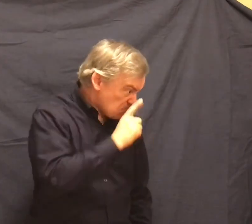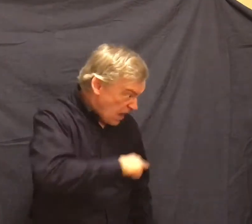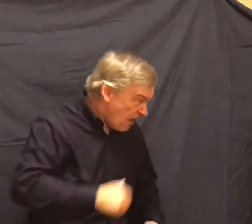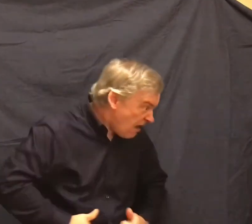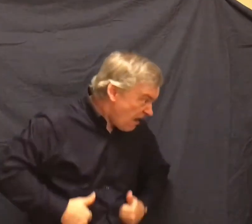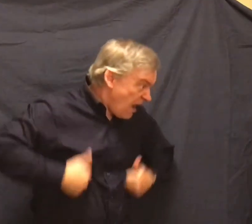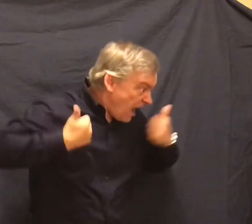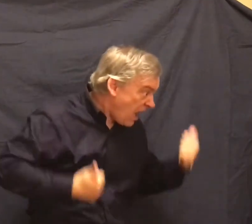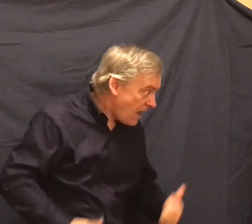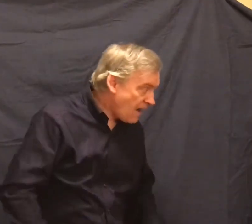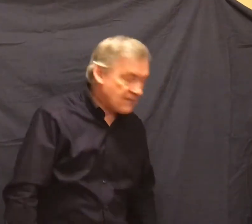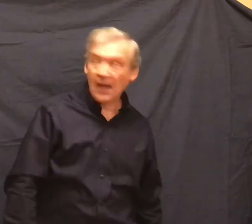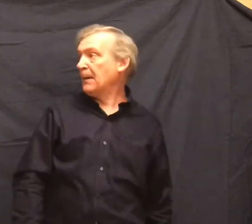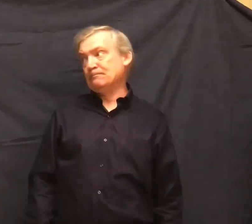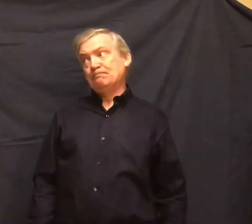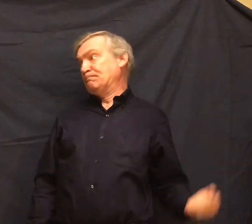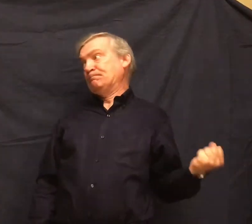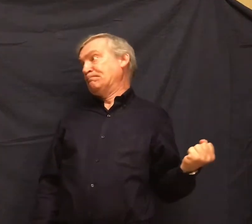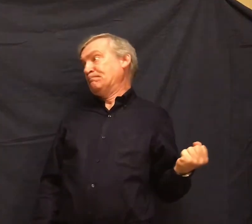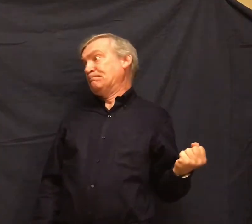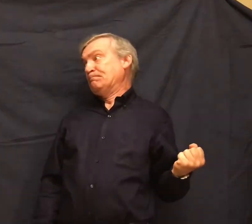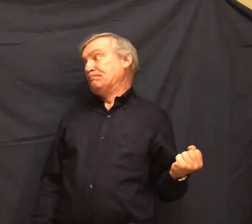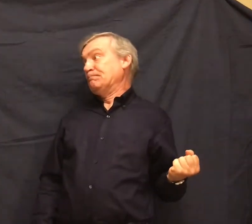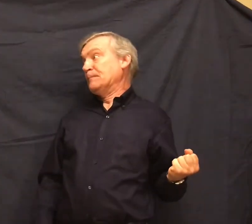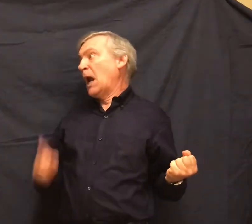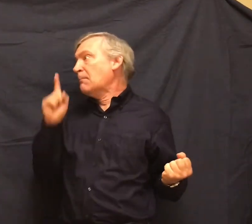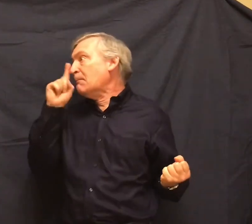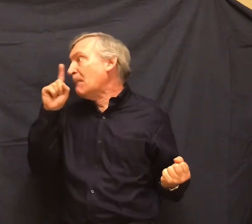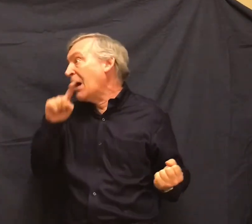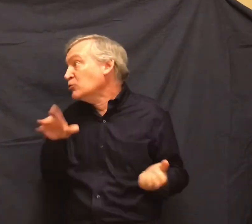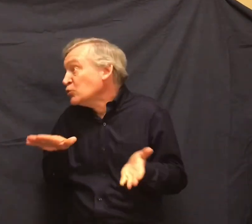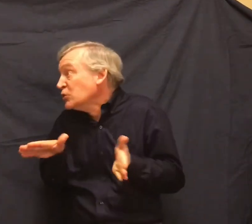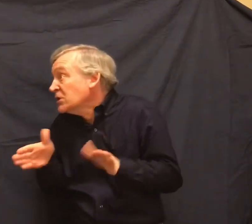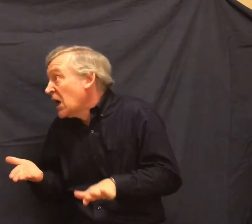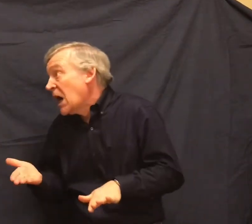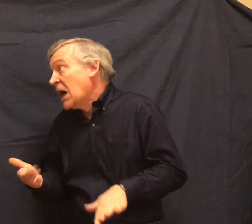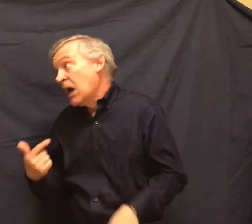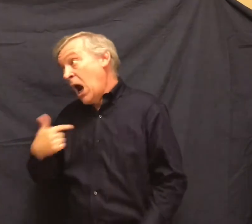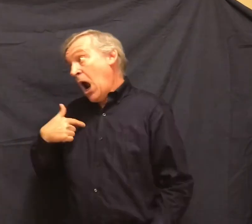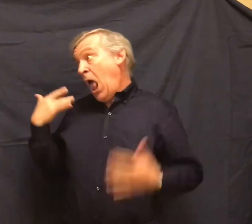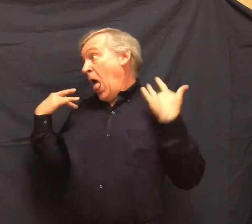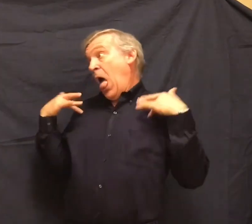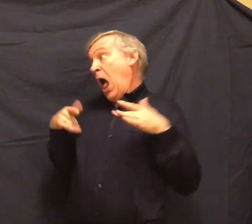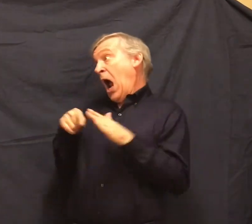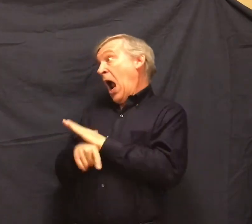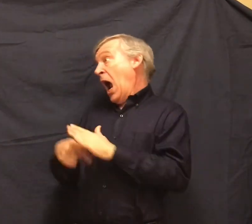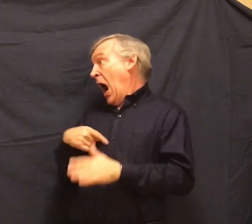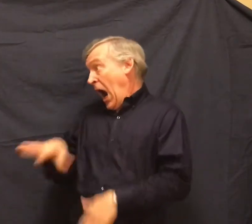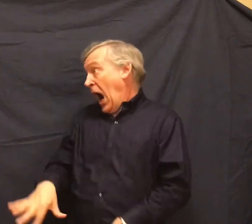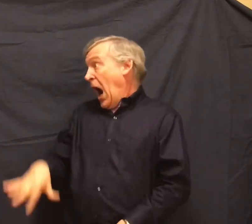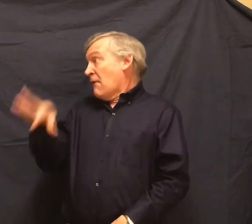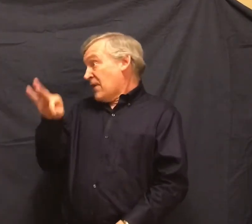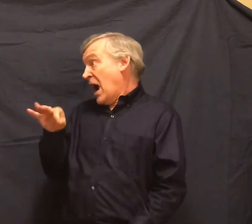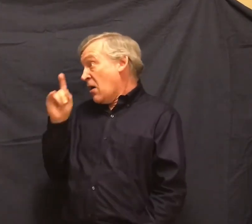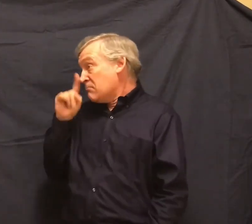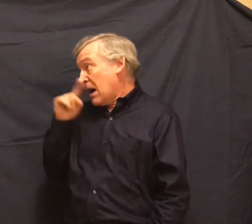Uh-uh. Just a dead mouse, George. I didn't kill it. Honest. I found it. I found it dead.